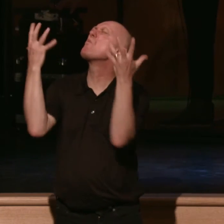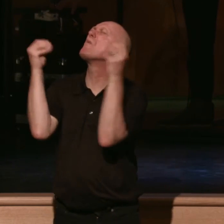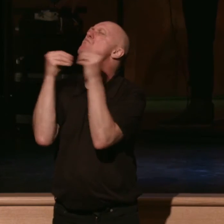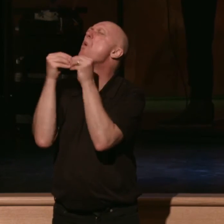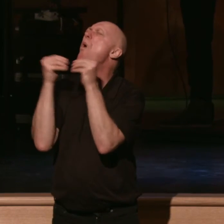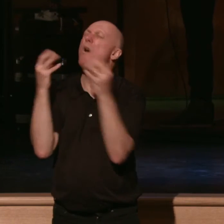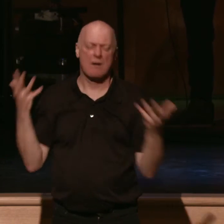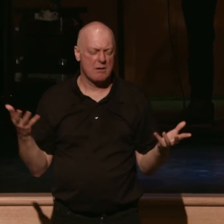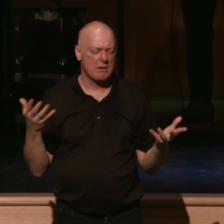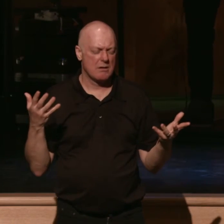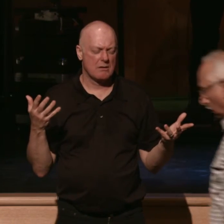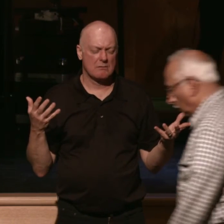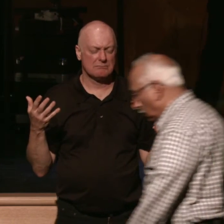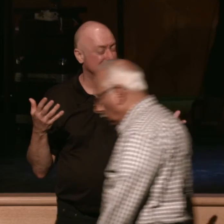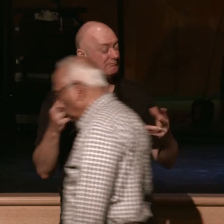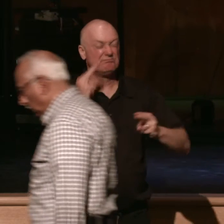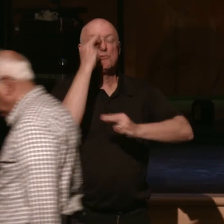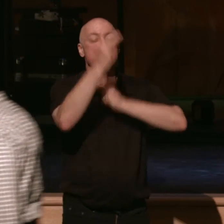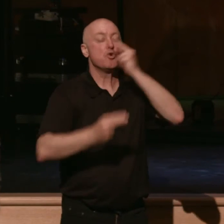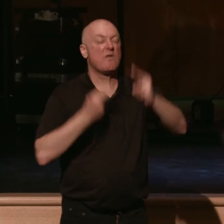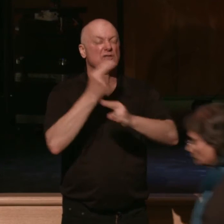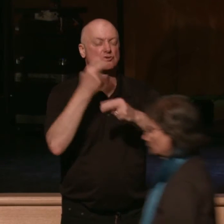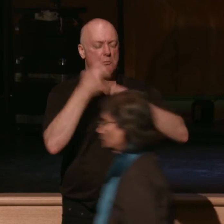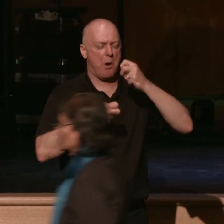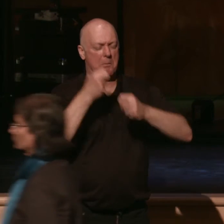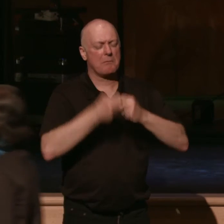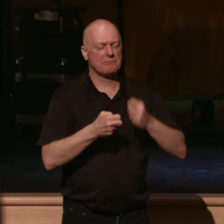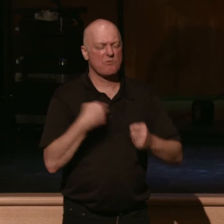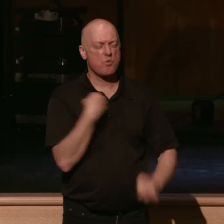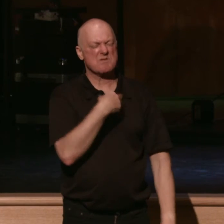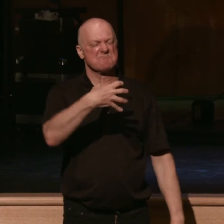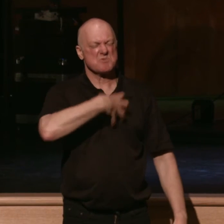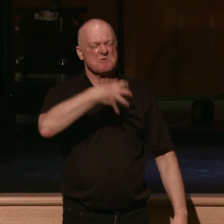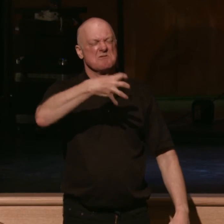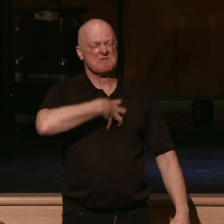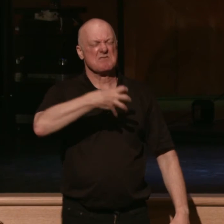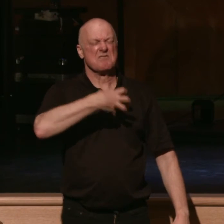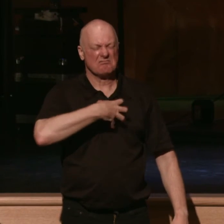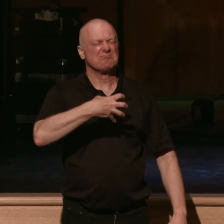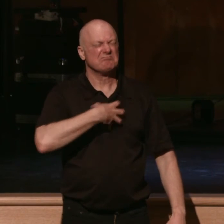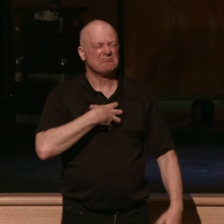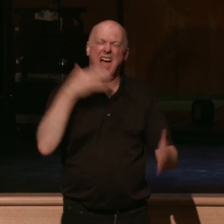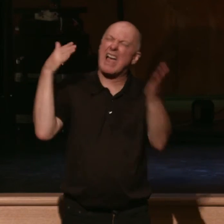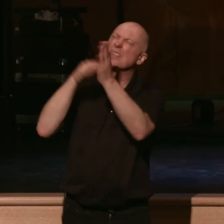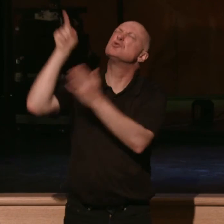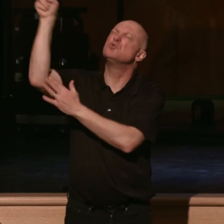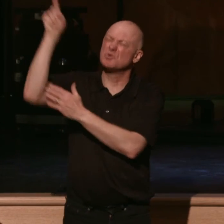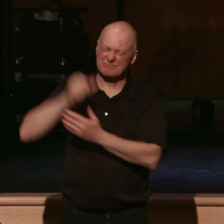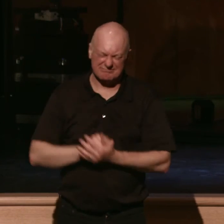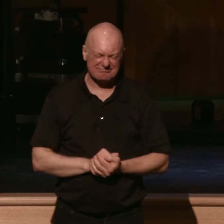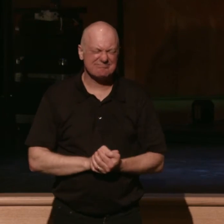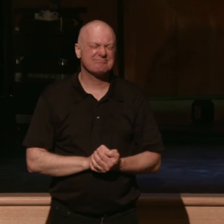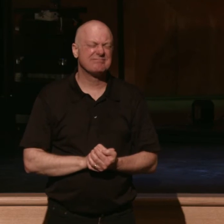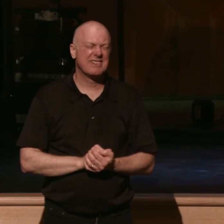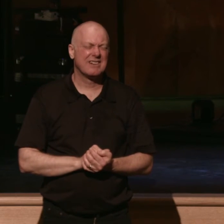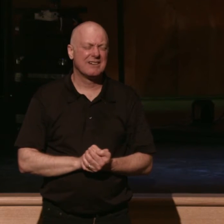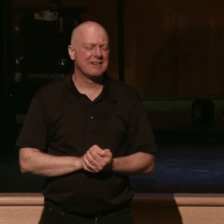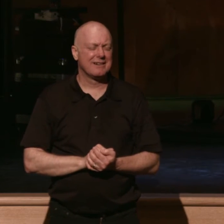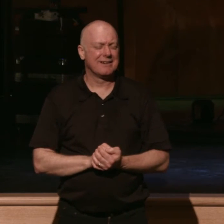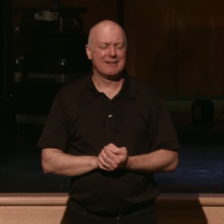It's a universal condition that we murmur and complain against you. But that does not make it